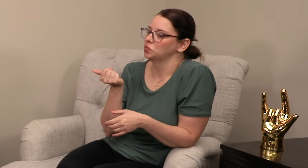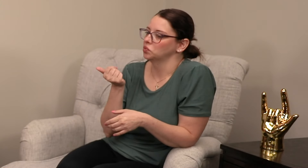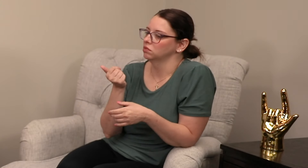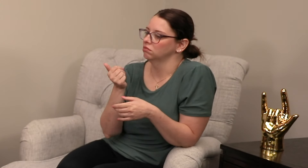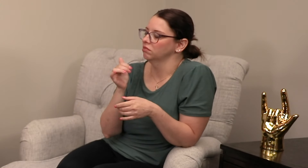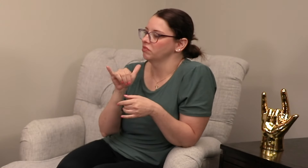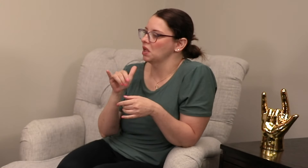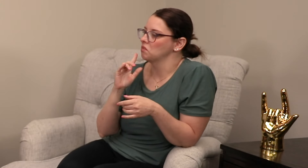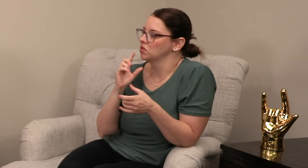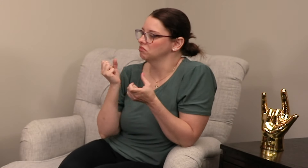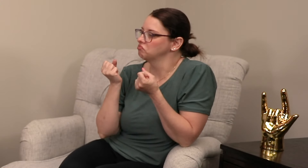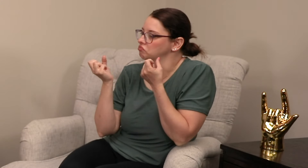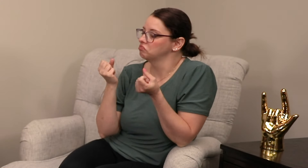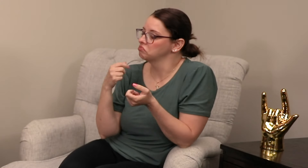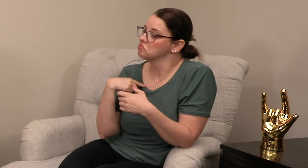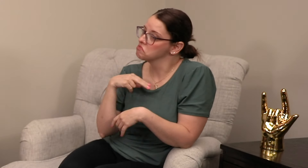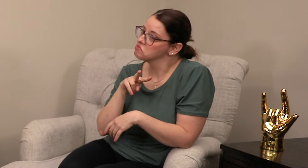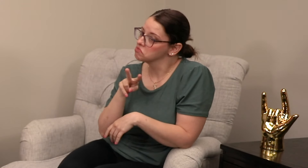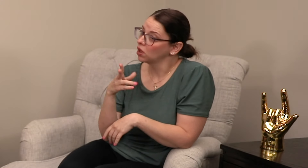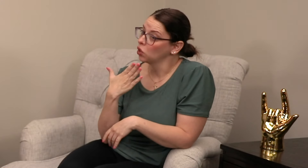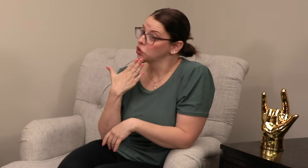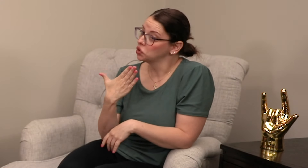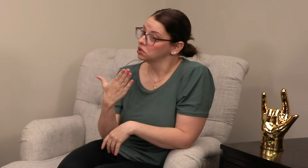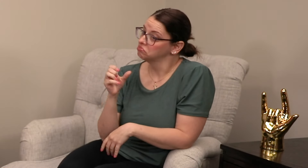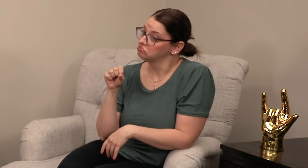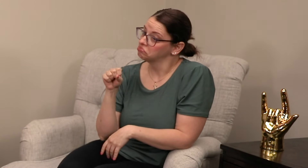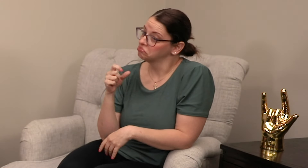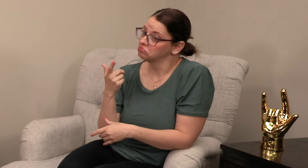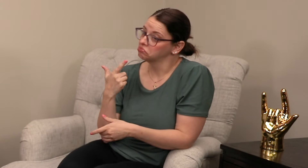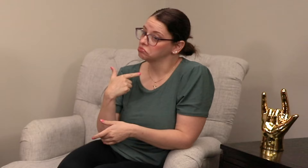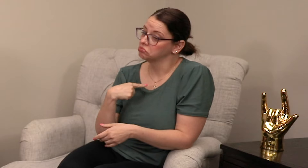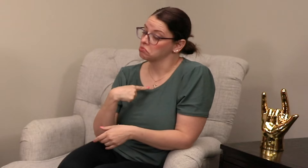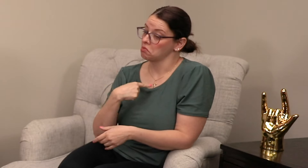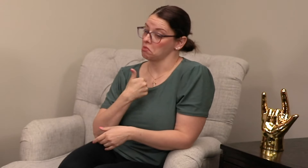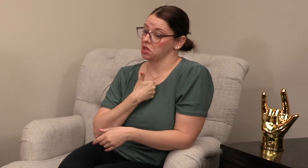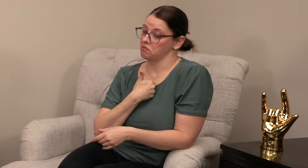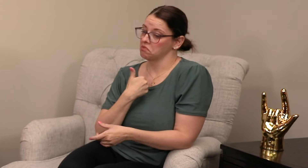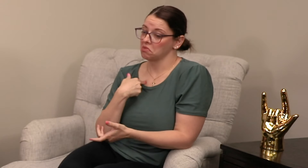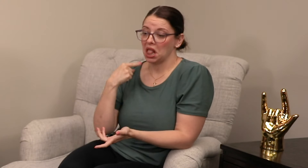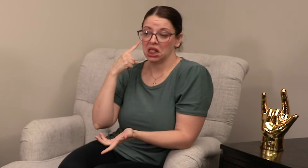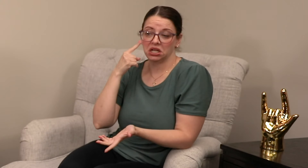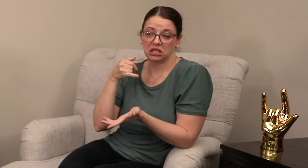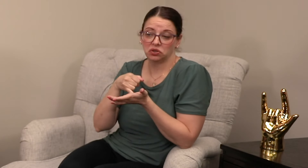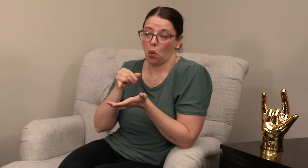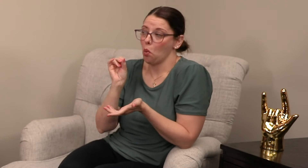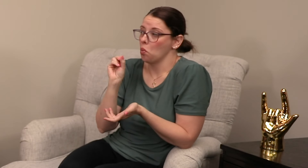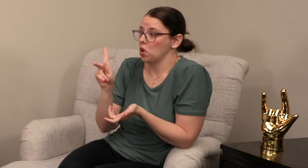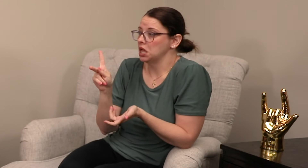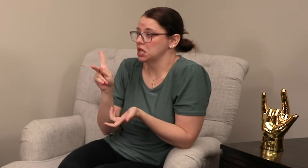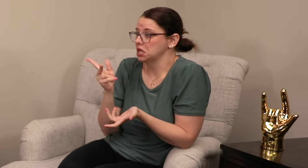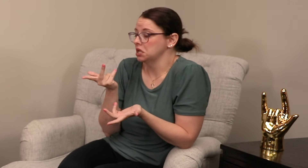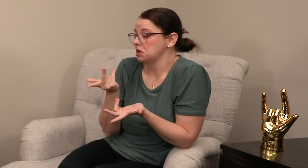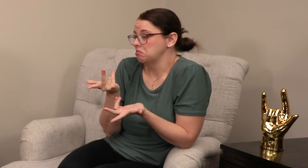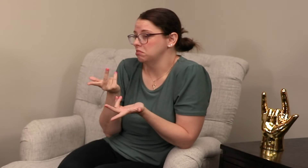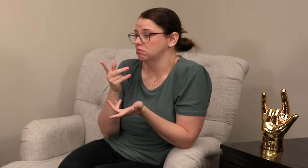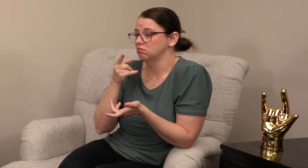I'm well, I've seen a few that are very well done for me. I feel like it's OK